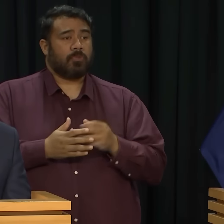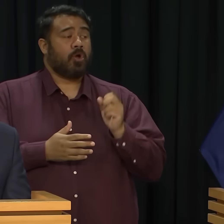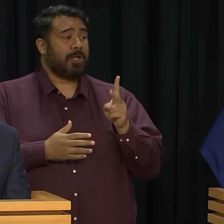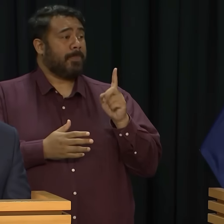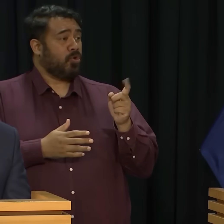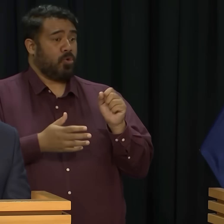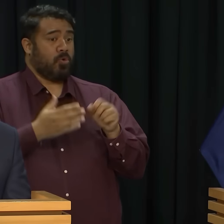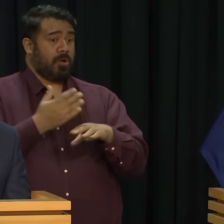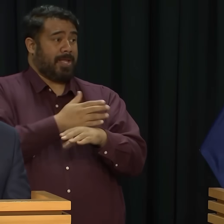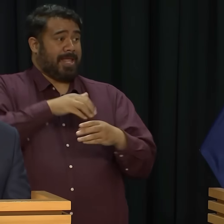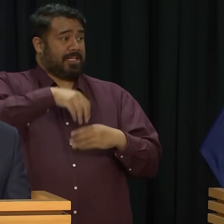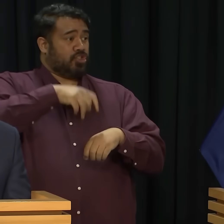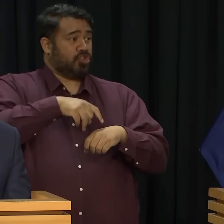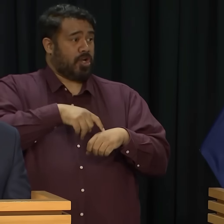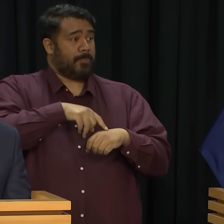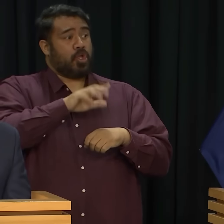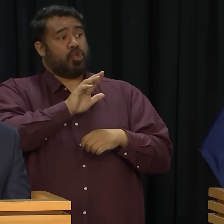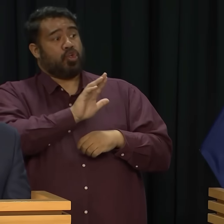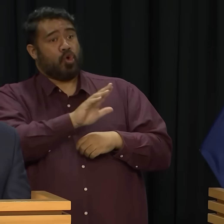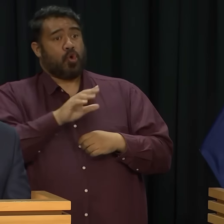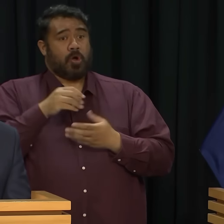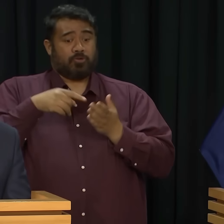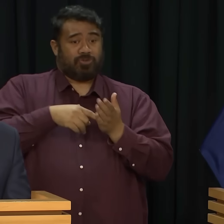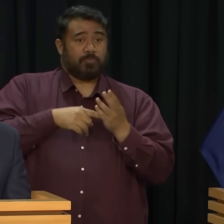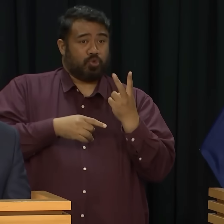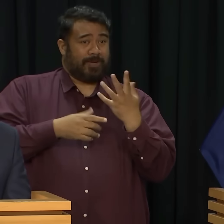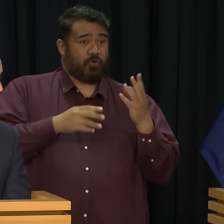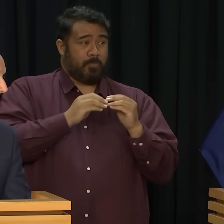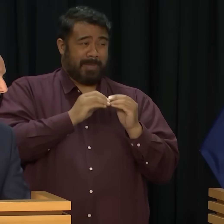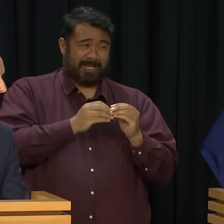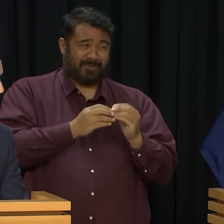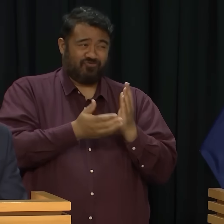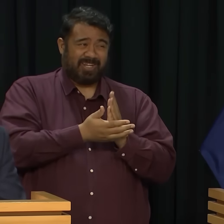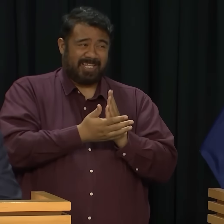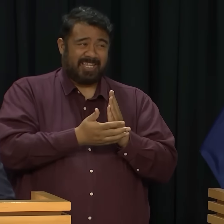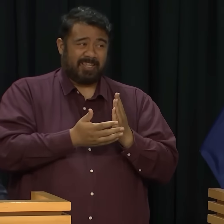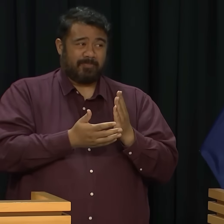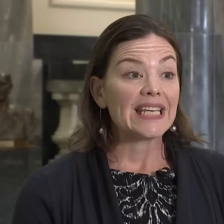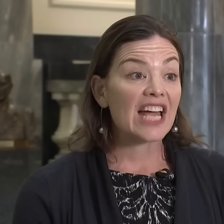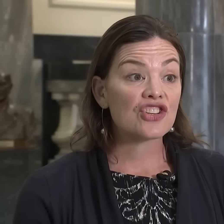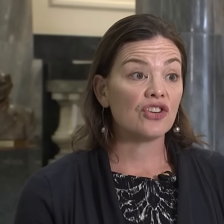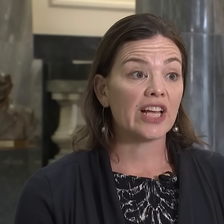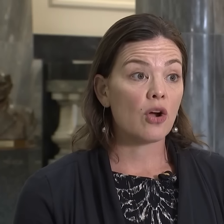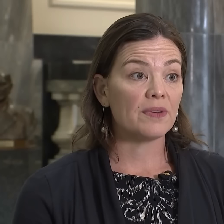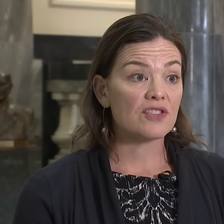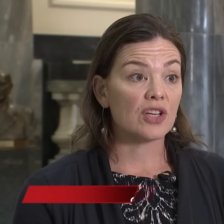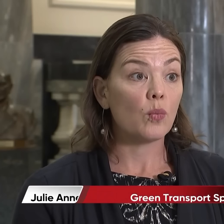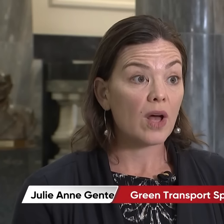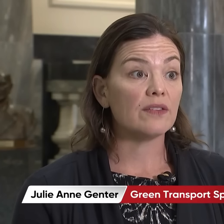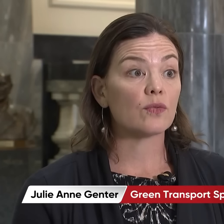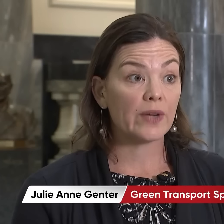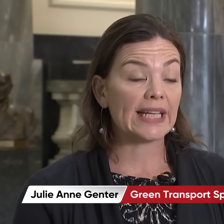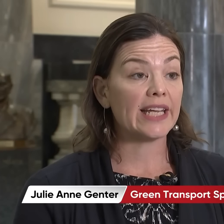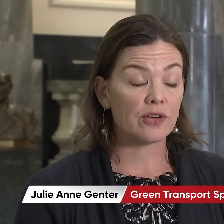your campaign costings by $24 billion. No, there's a range of estimates in terms of what the costings will be. National in opposition